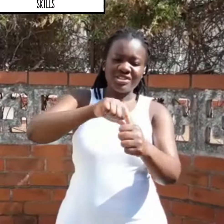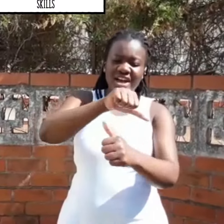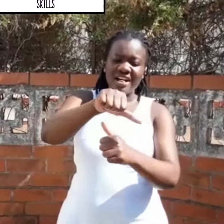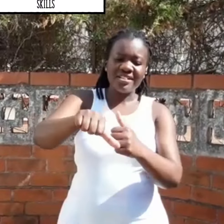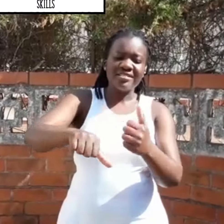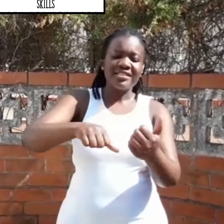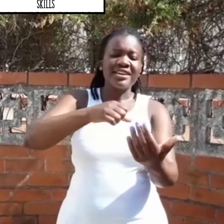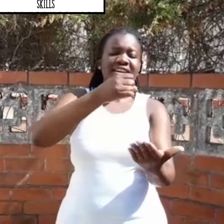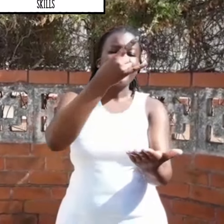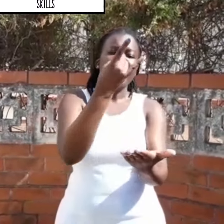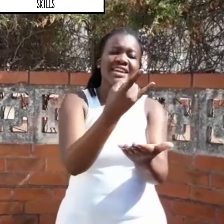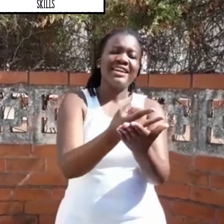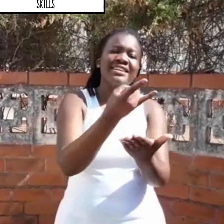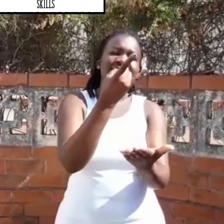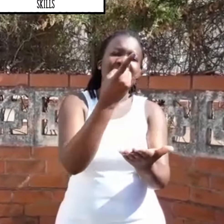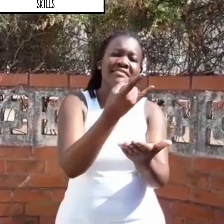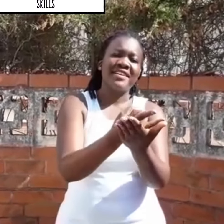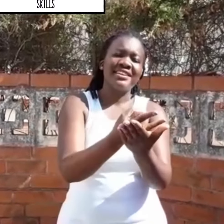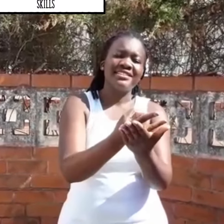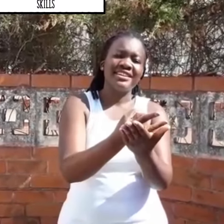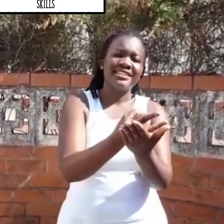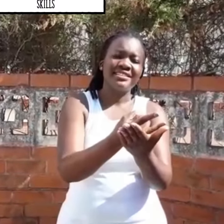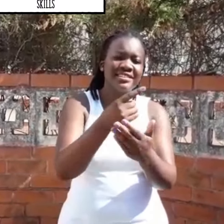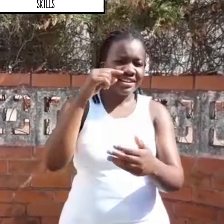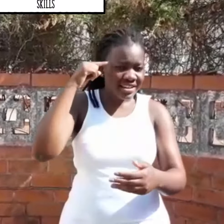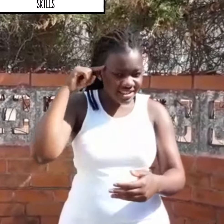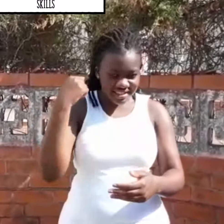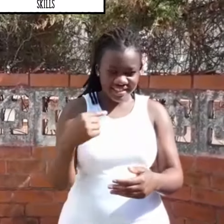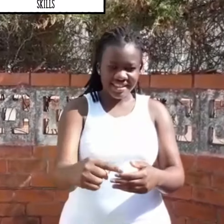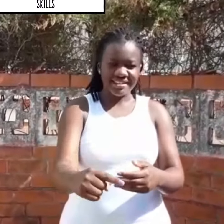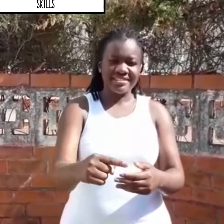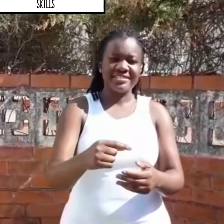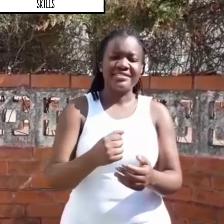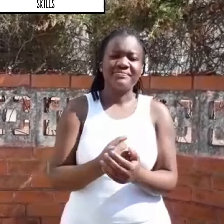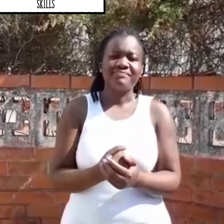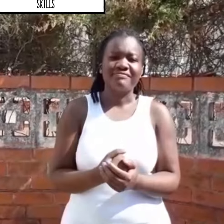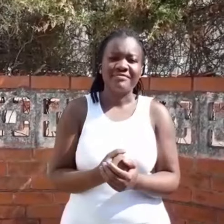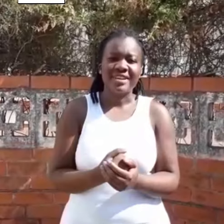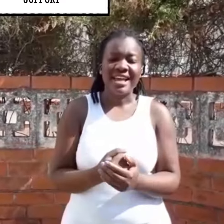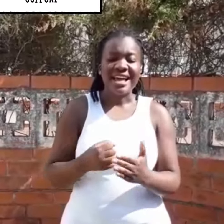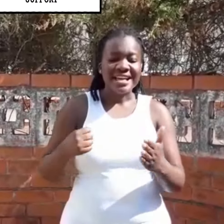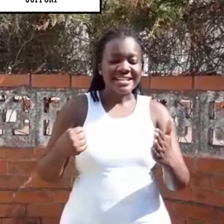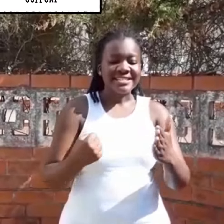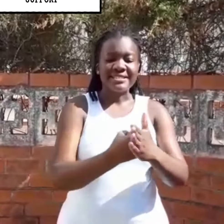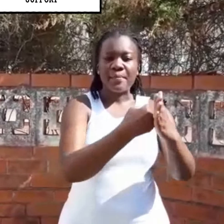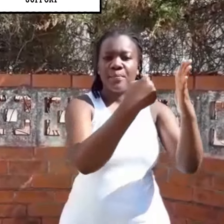intervention skills. Support.